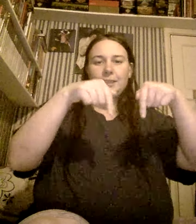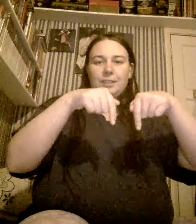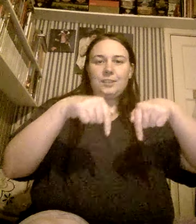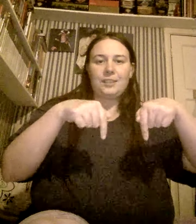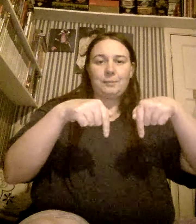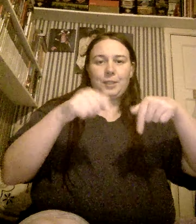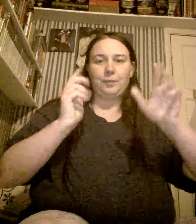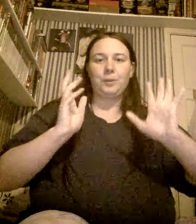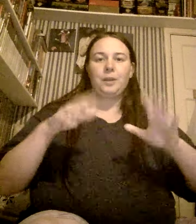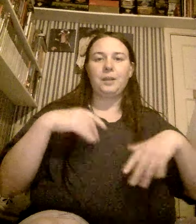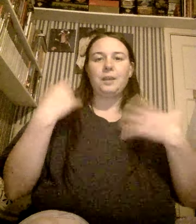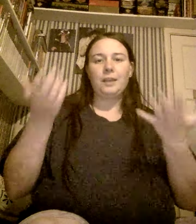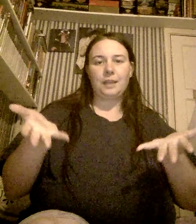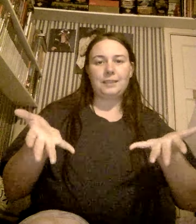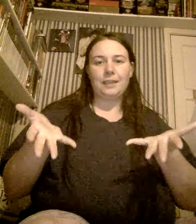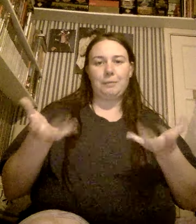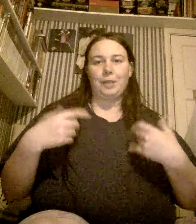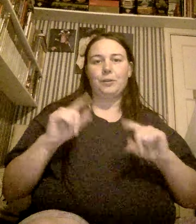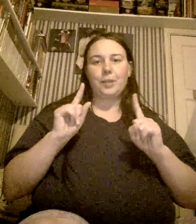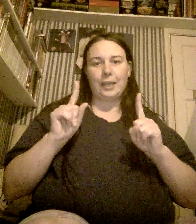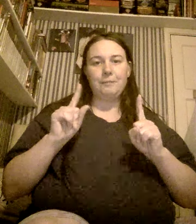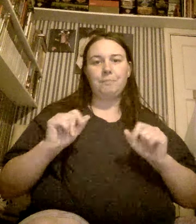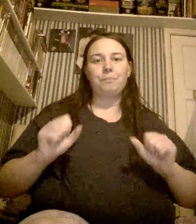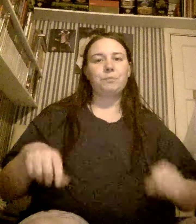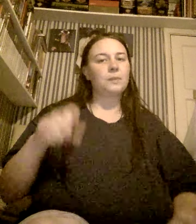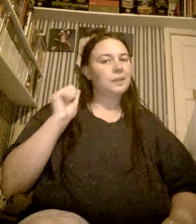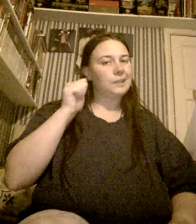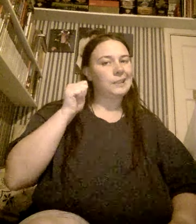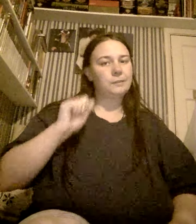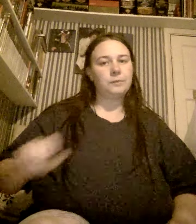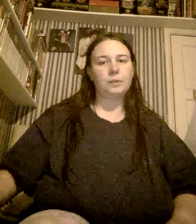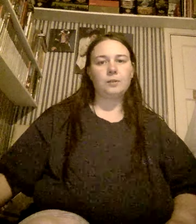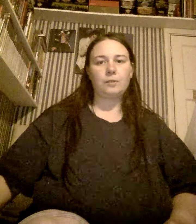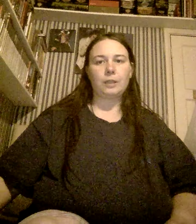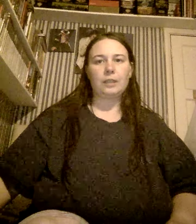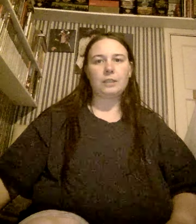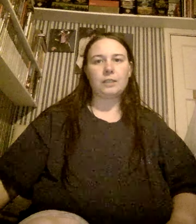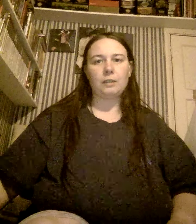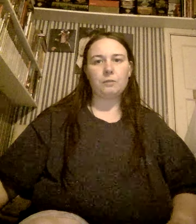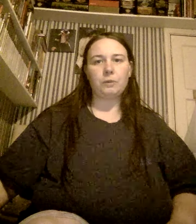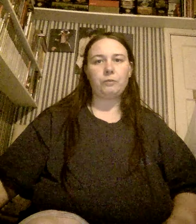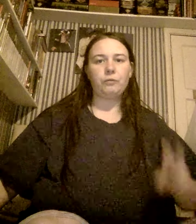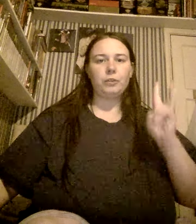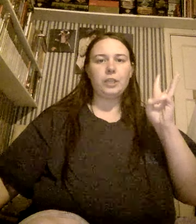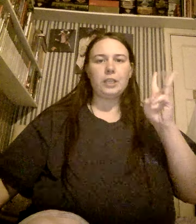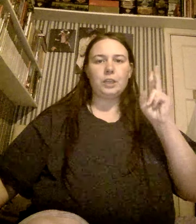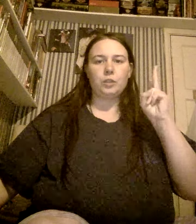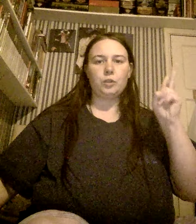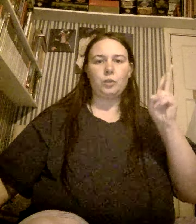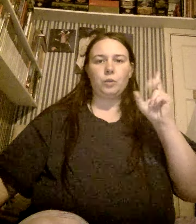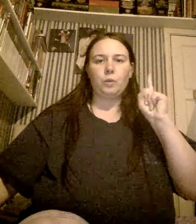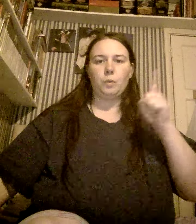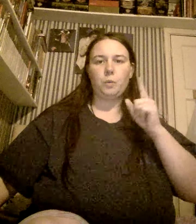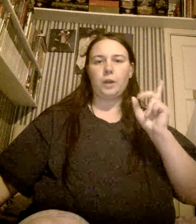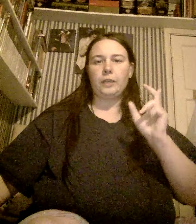section down below and tell me, okay? Right, let's get on with three, two, one.